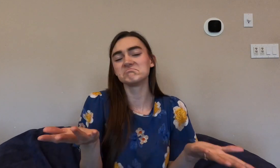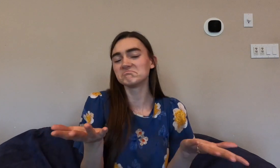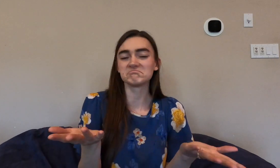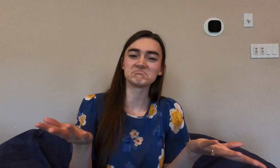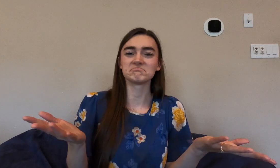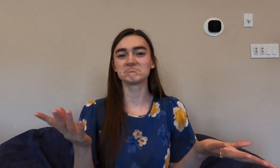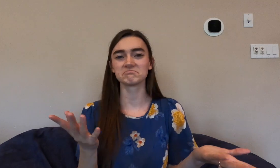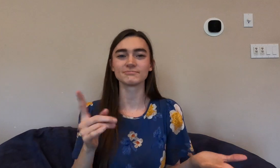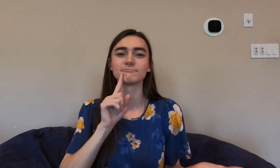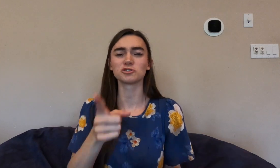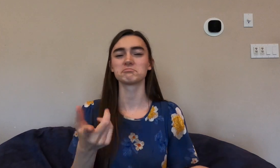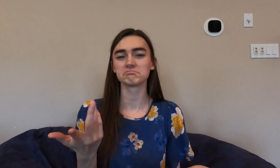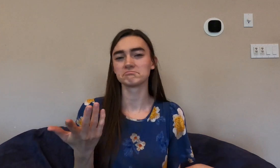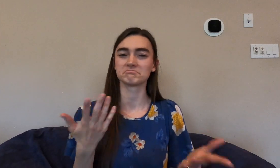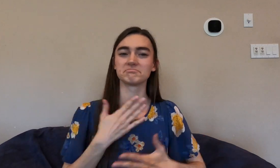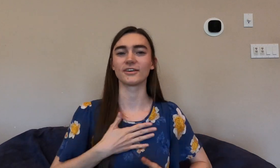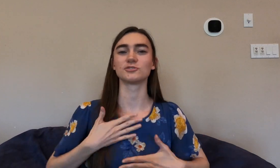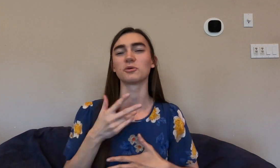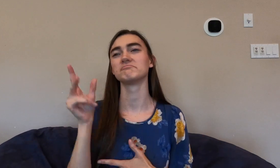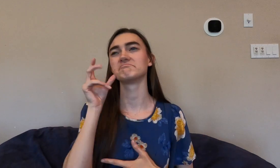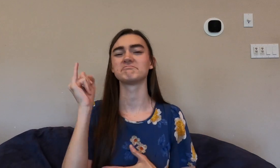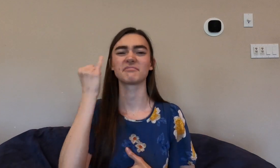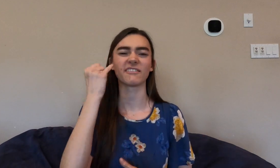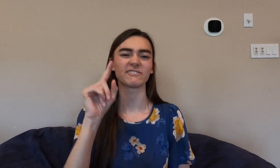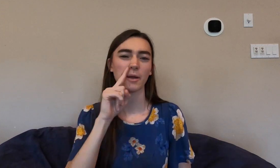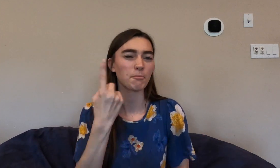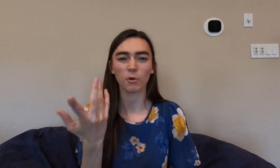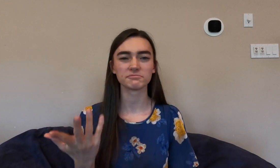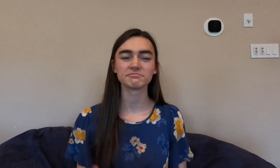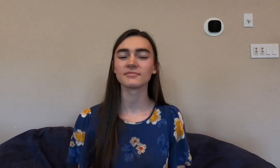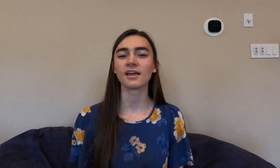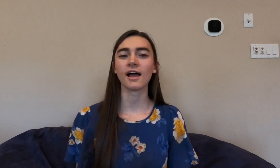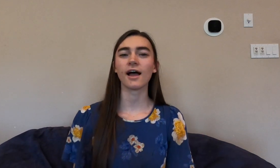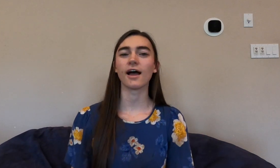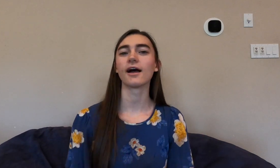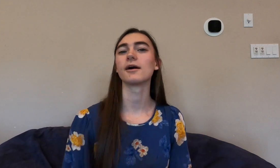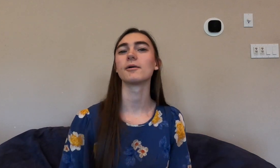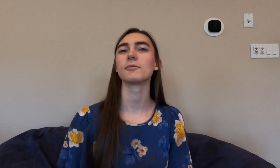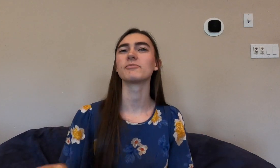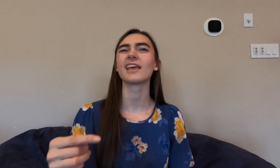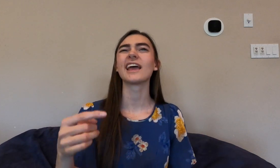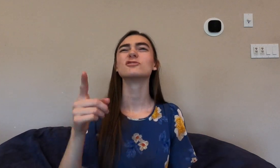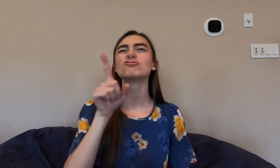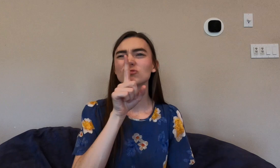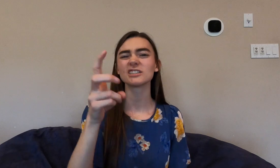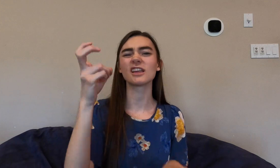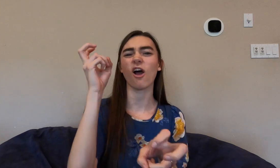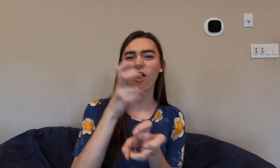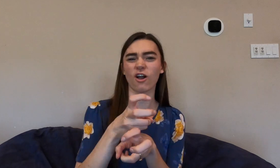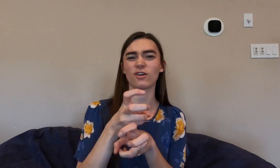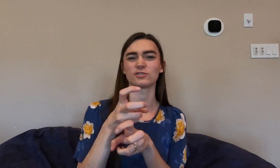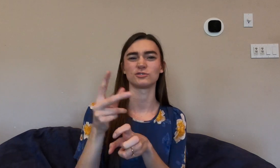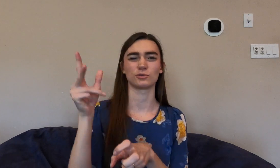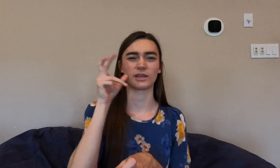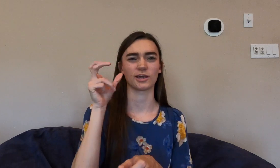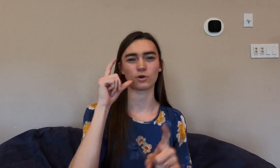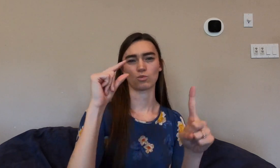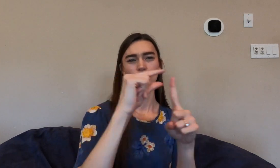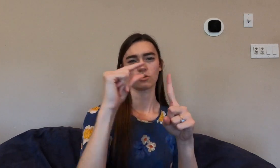enjoy music but sure I enjoy listening to it if I'm bored. It's really hard to